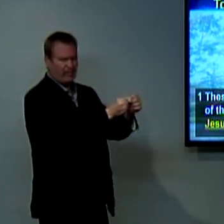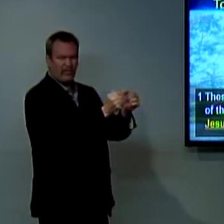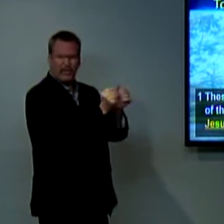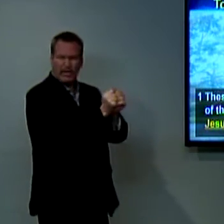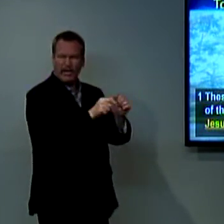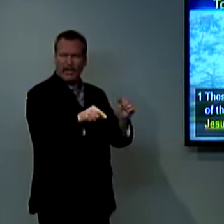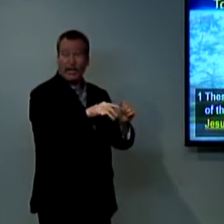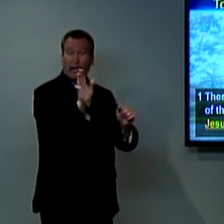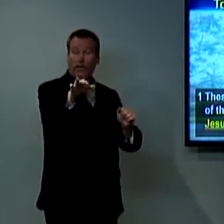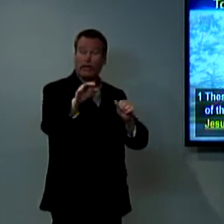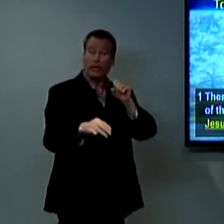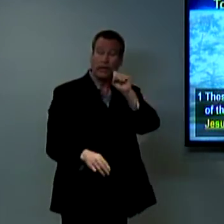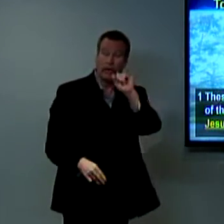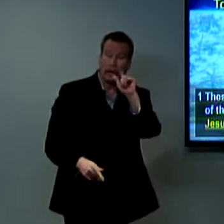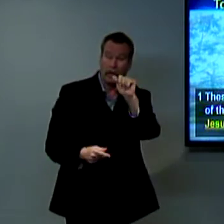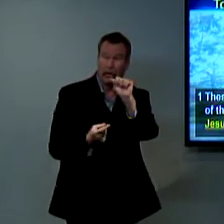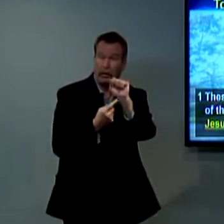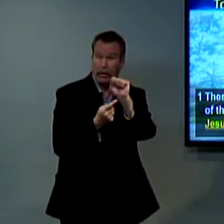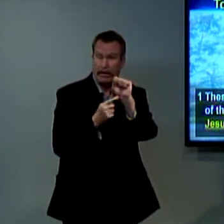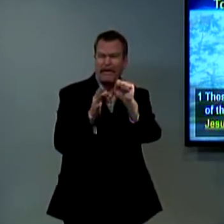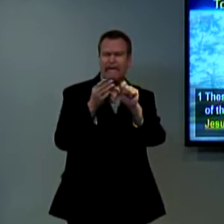Paul and Silas worked together.